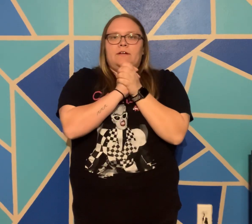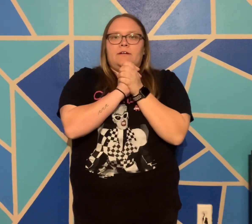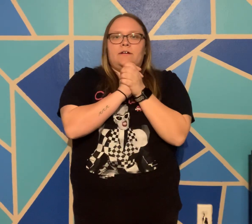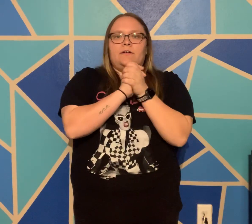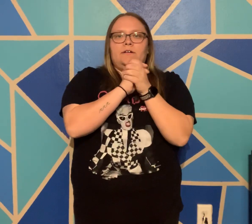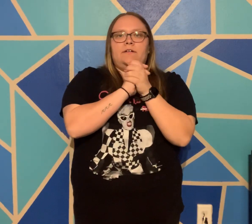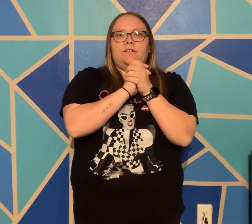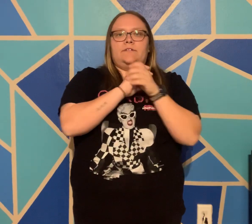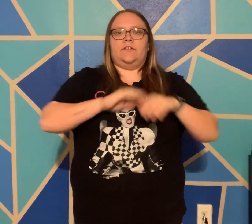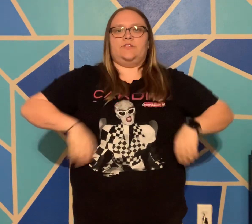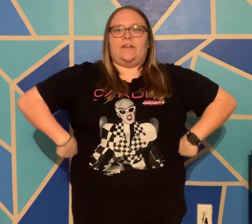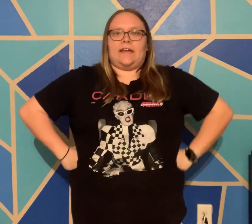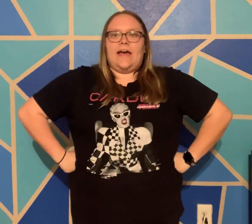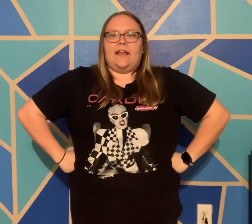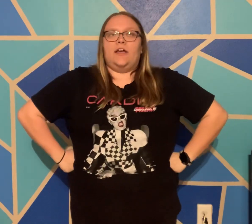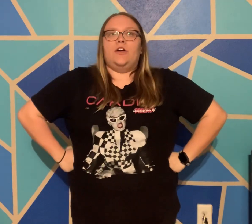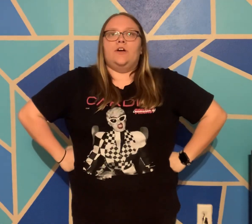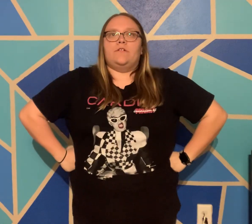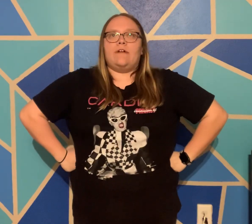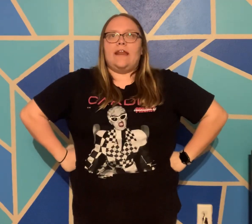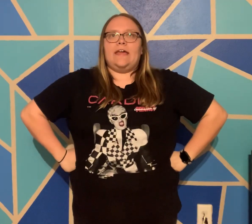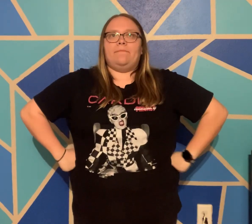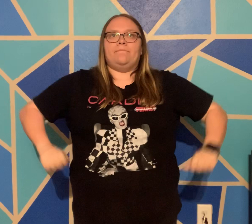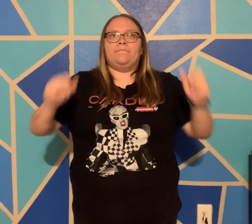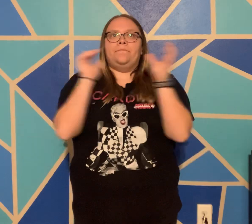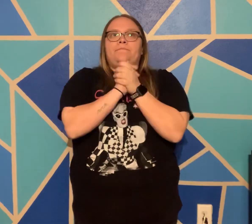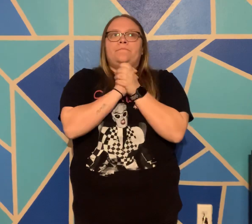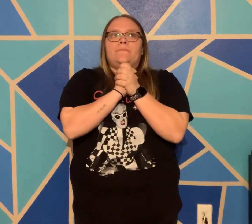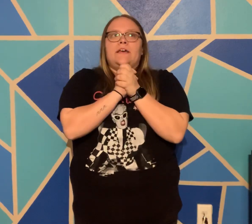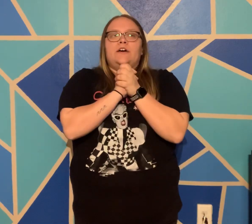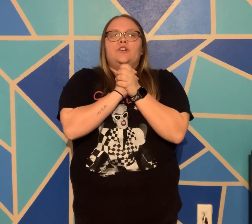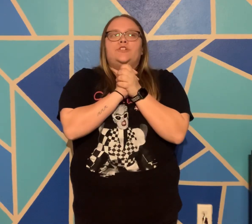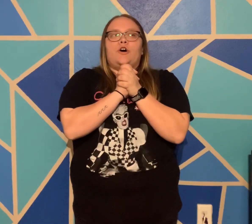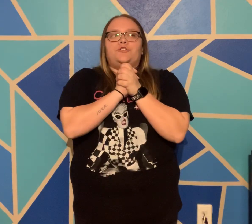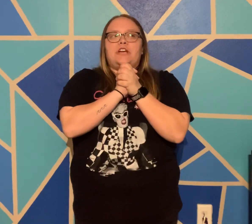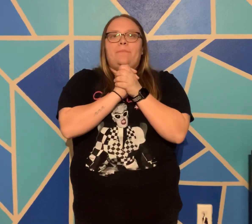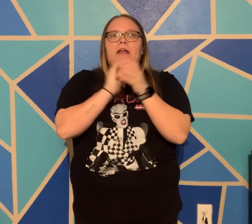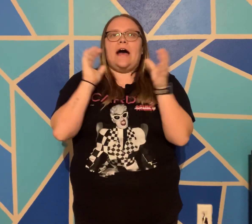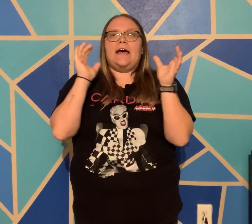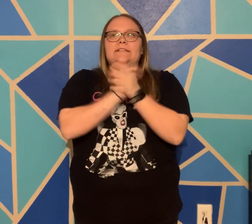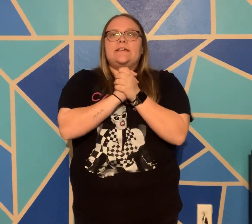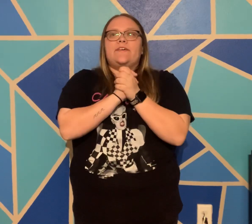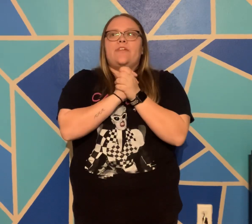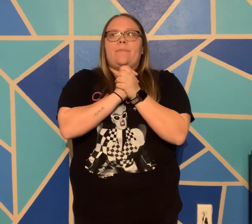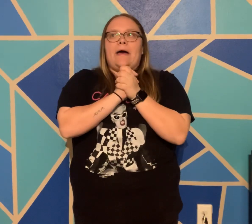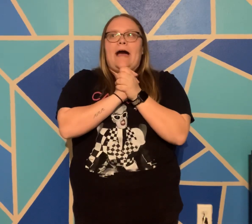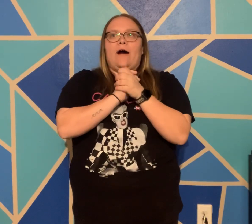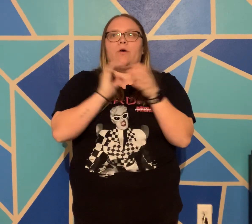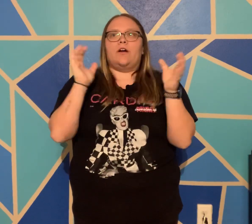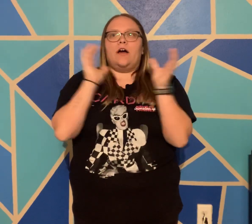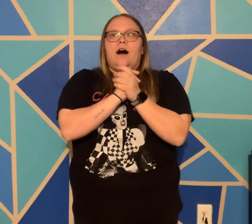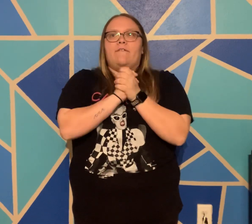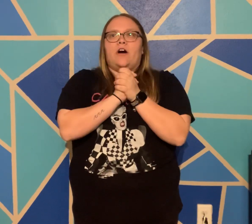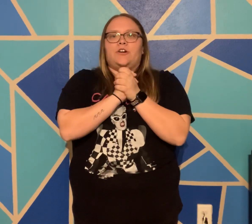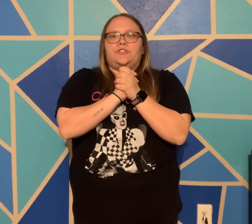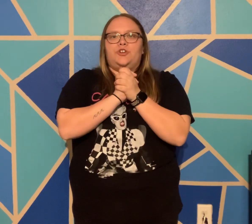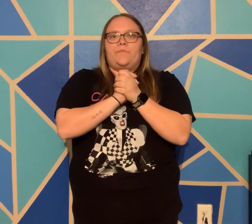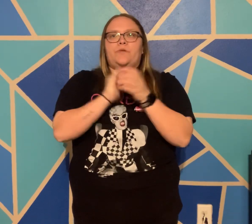So let's do that again. Ready? Don't jeopardize the power of our super